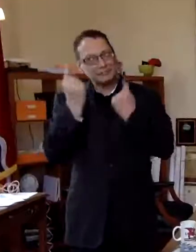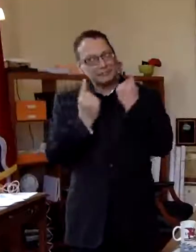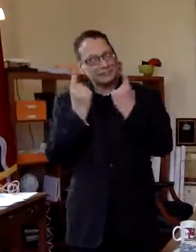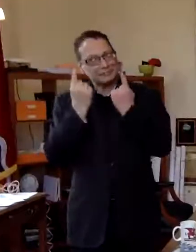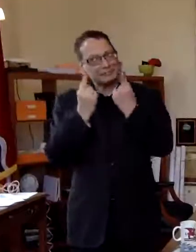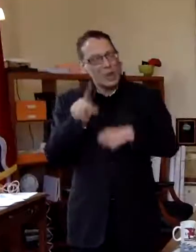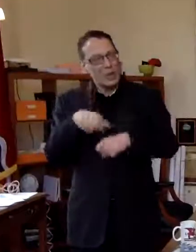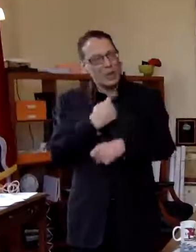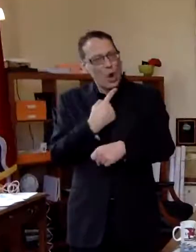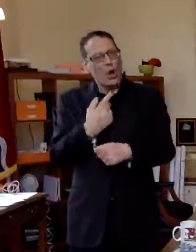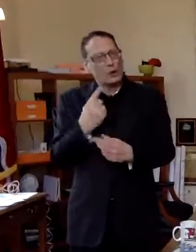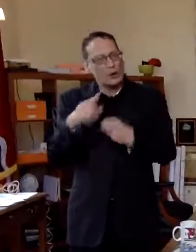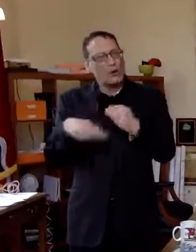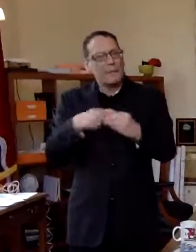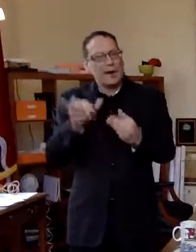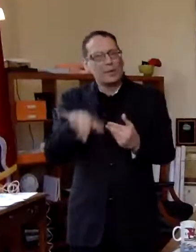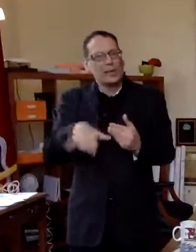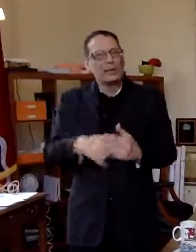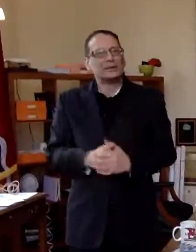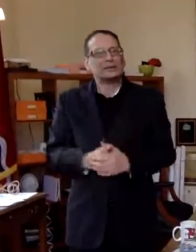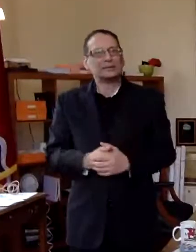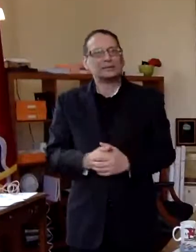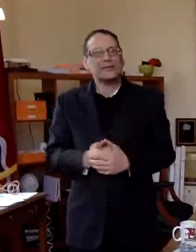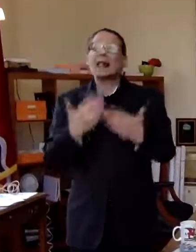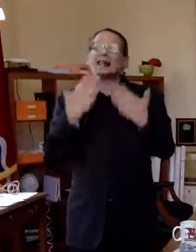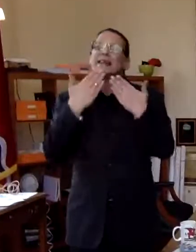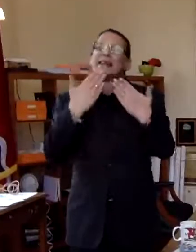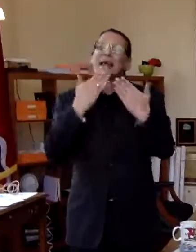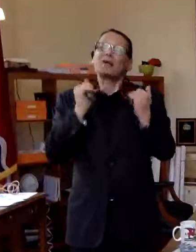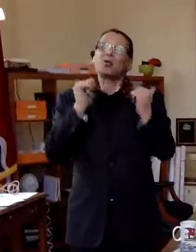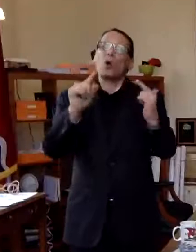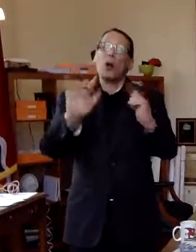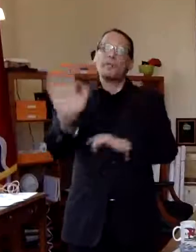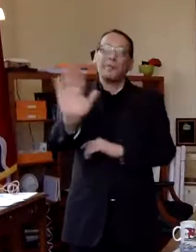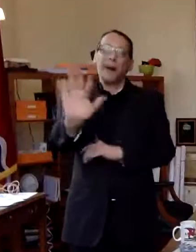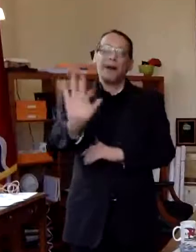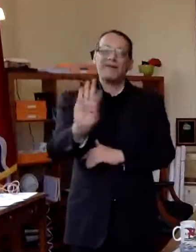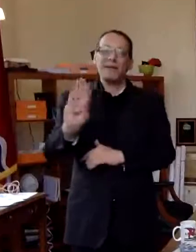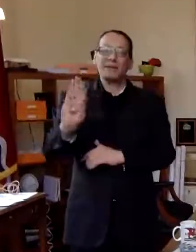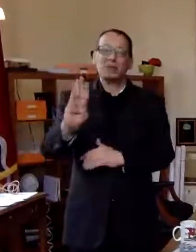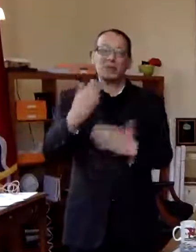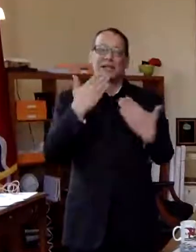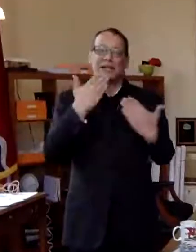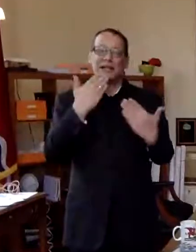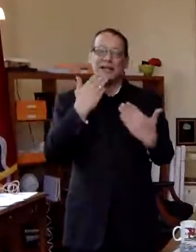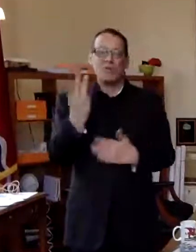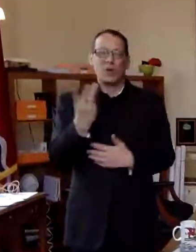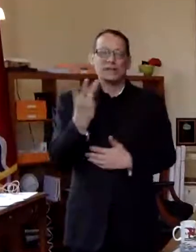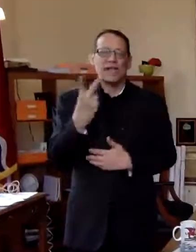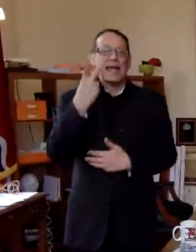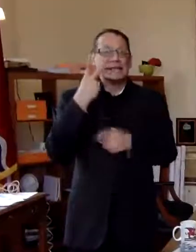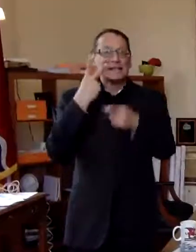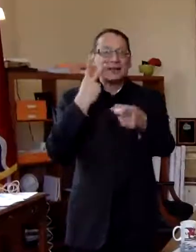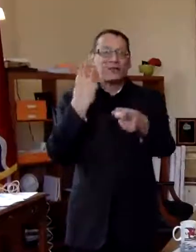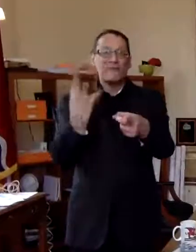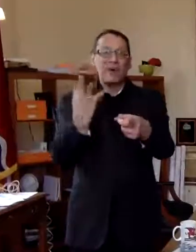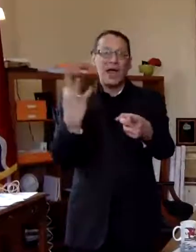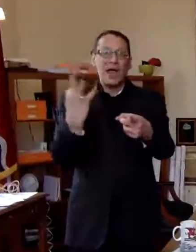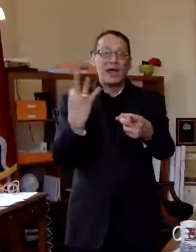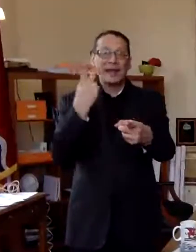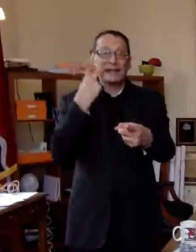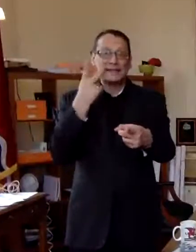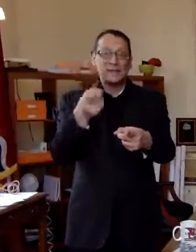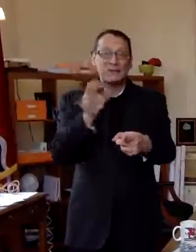and seriously about that thank you all bye facebook is today wednesday we'll see you on friday i think